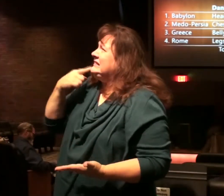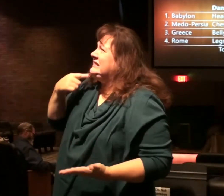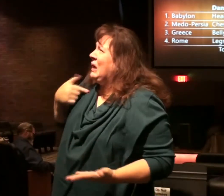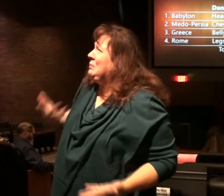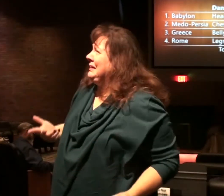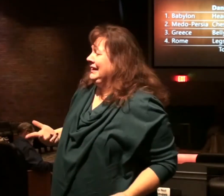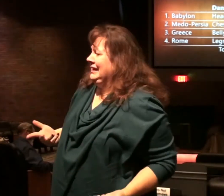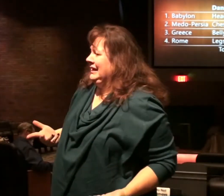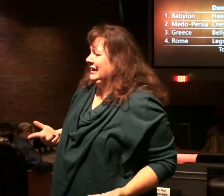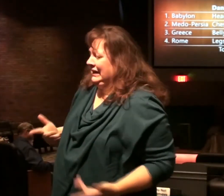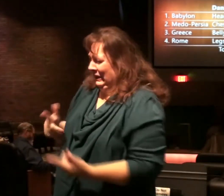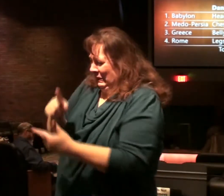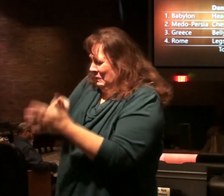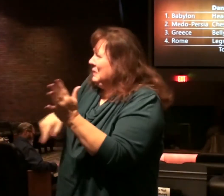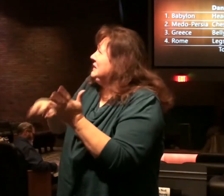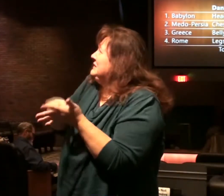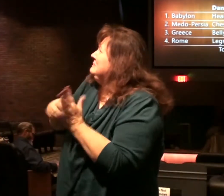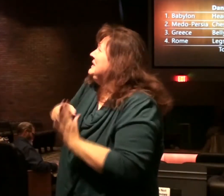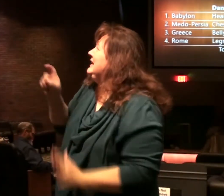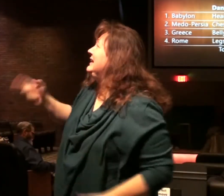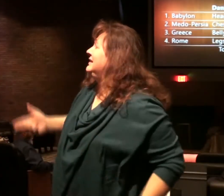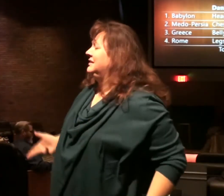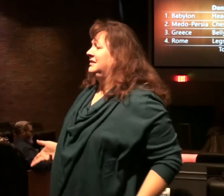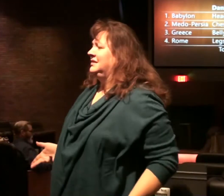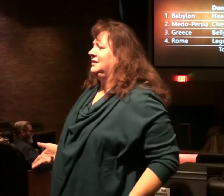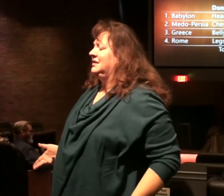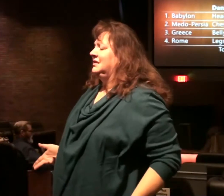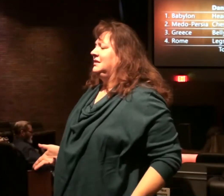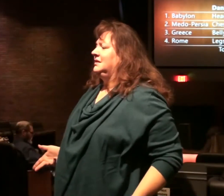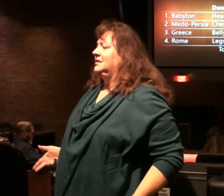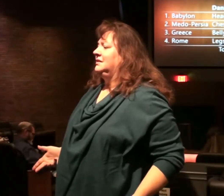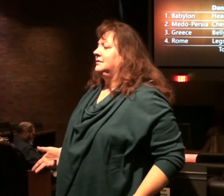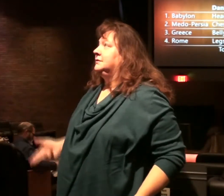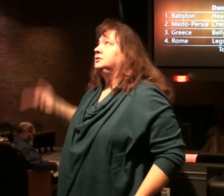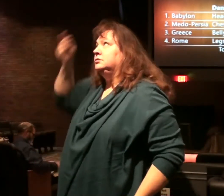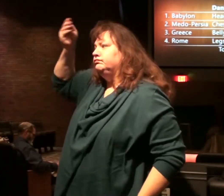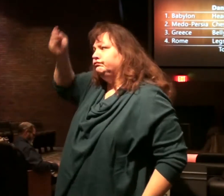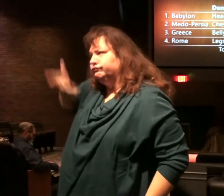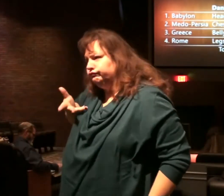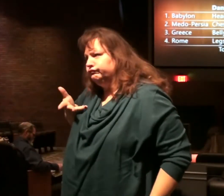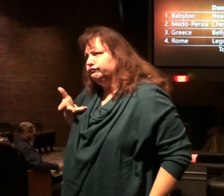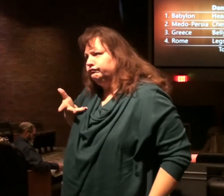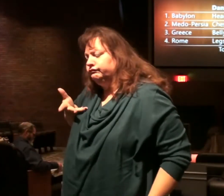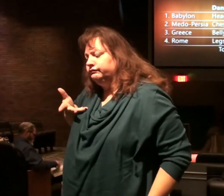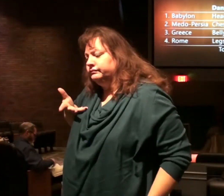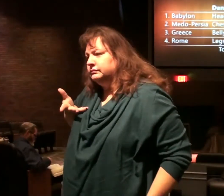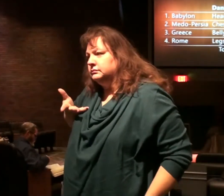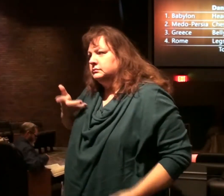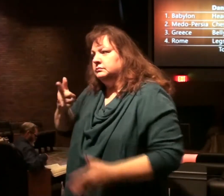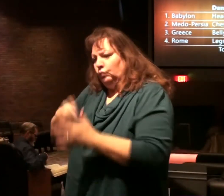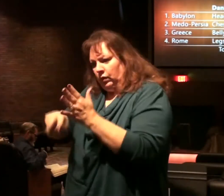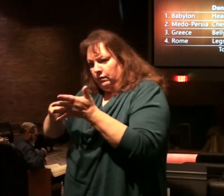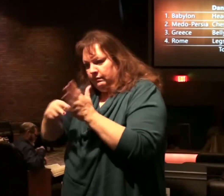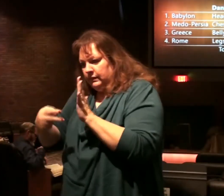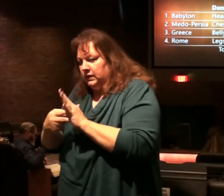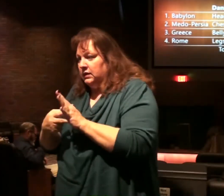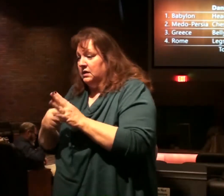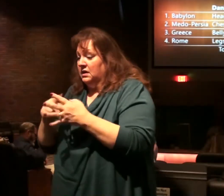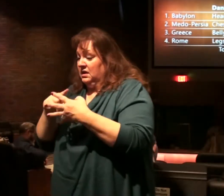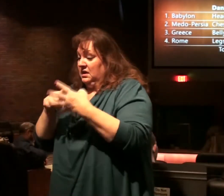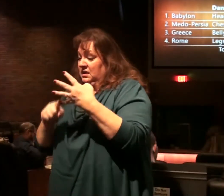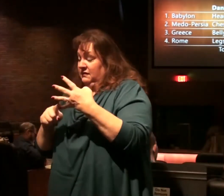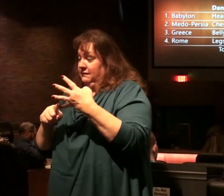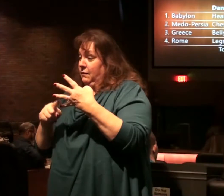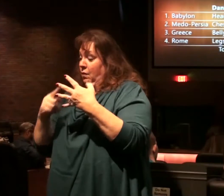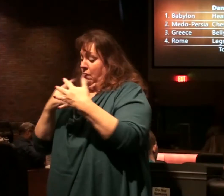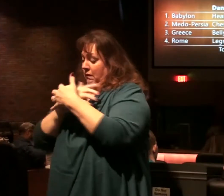precisely what this means? So he had made known to me, at end of verse 16, the interpretation, the great beasts, which